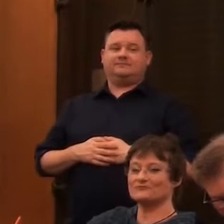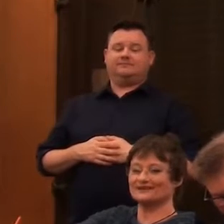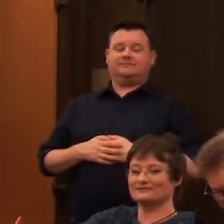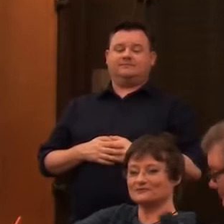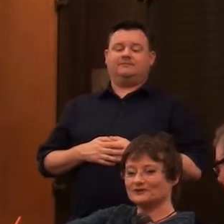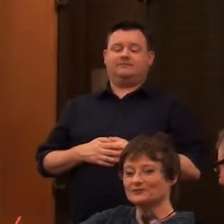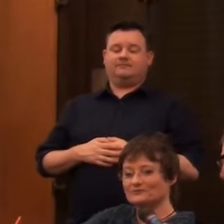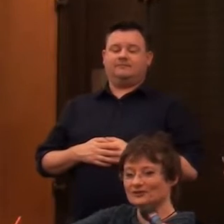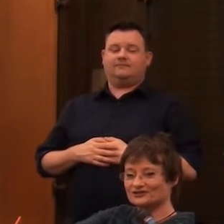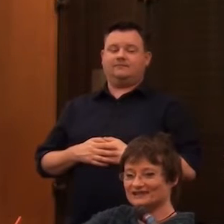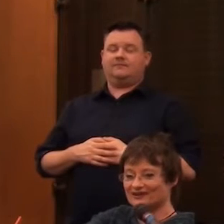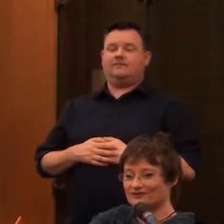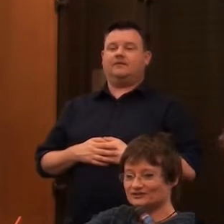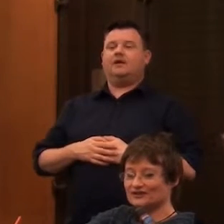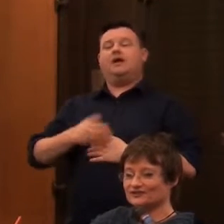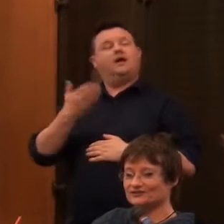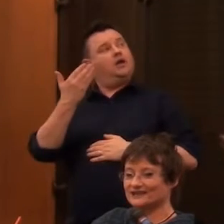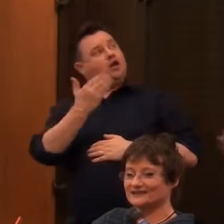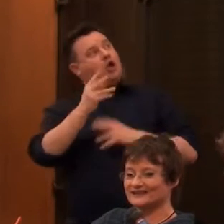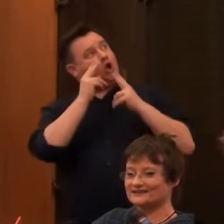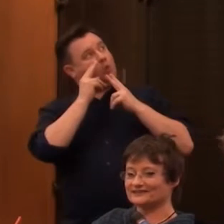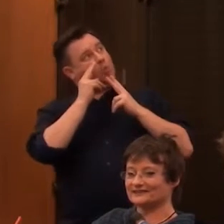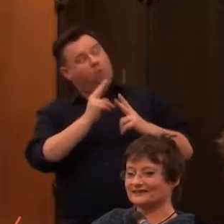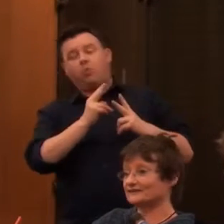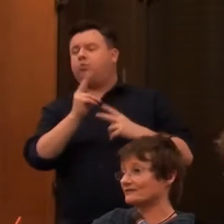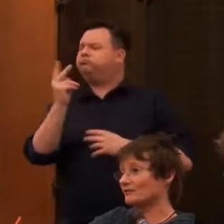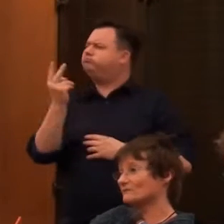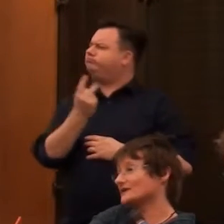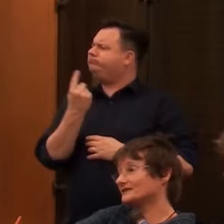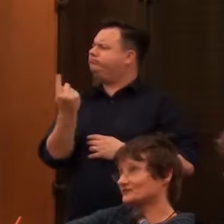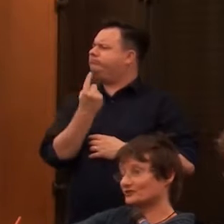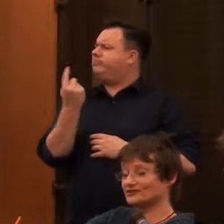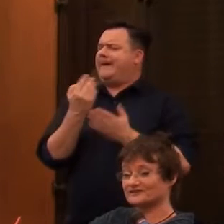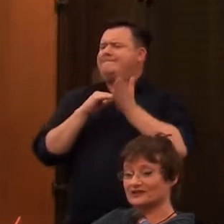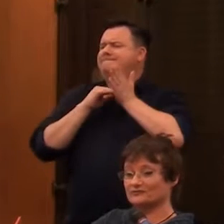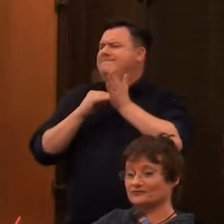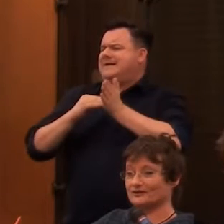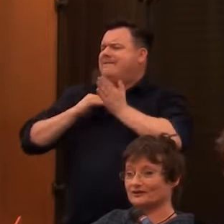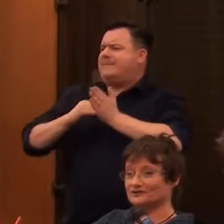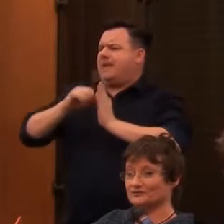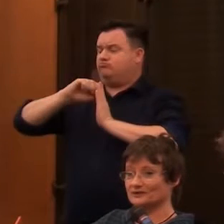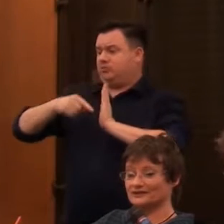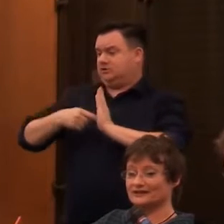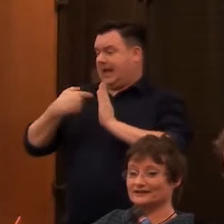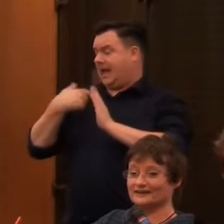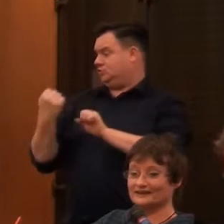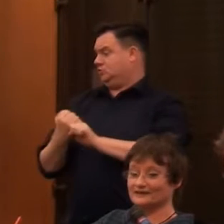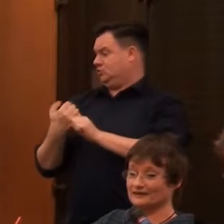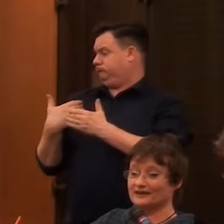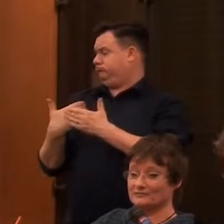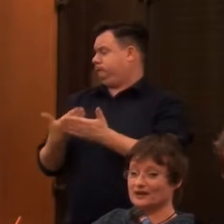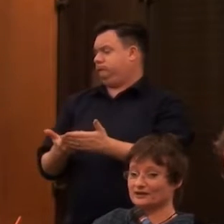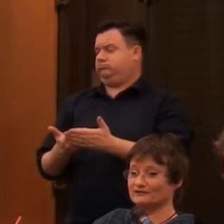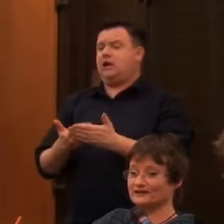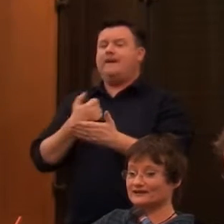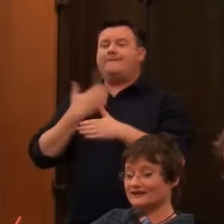What we're watching on the screen is all the millions of projects that I do in